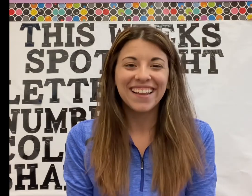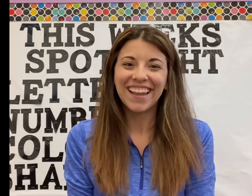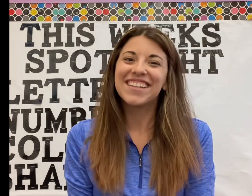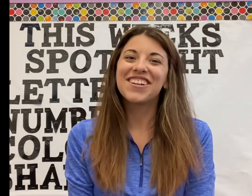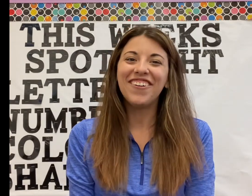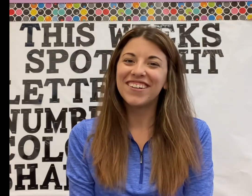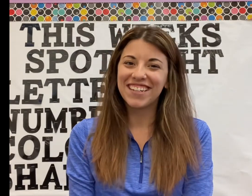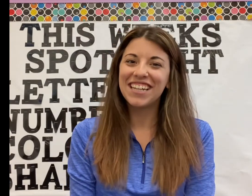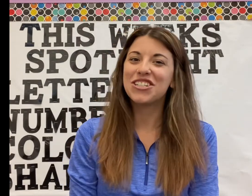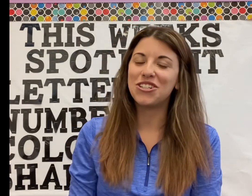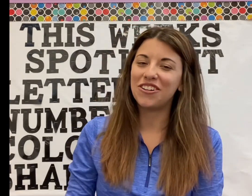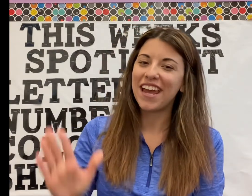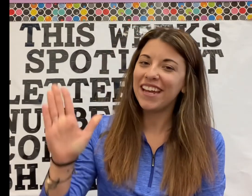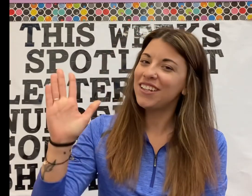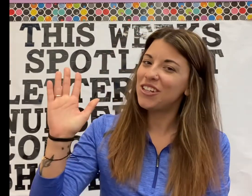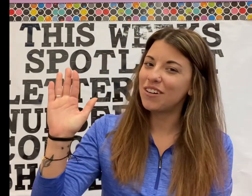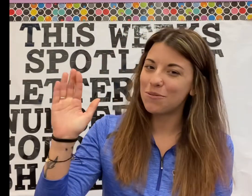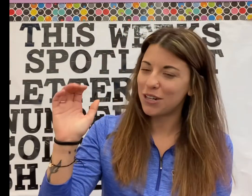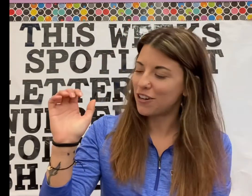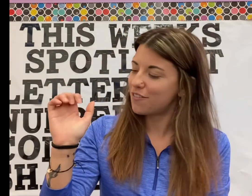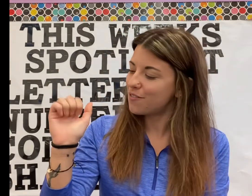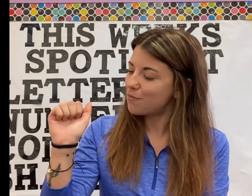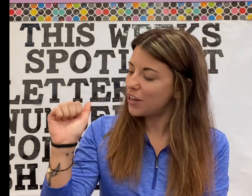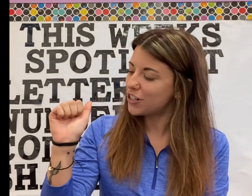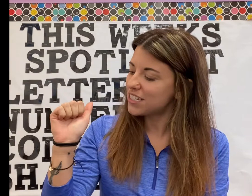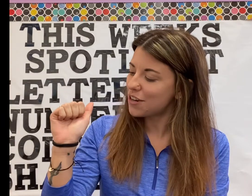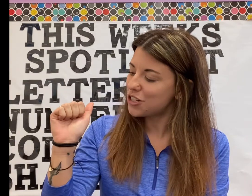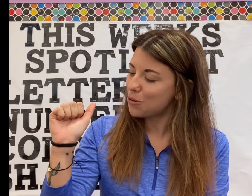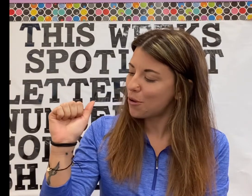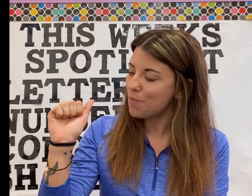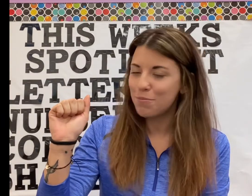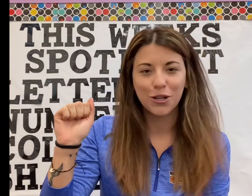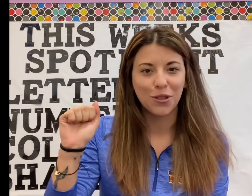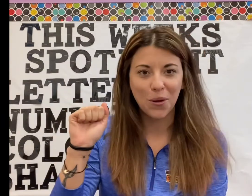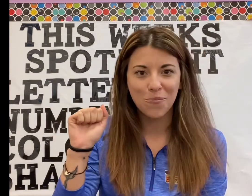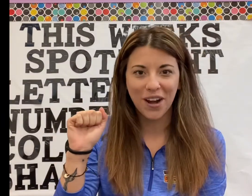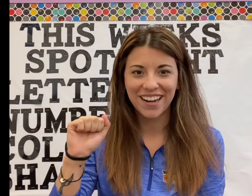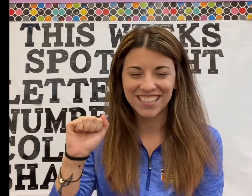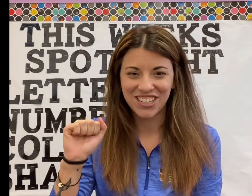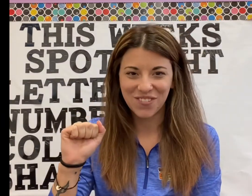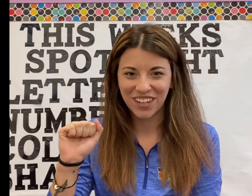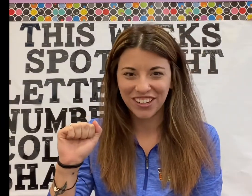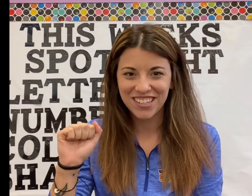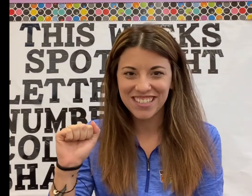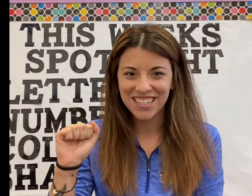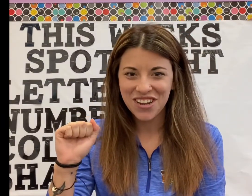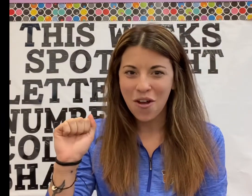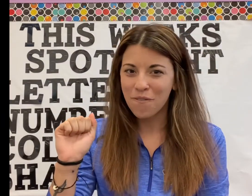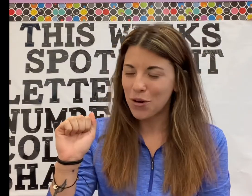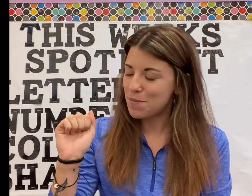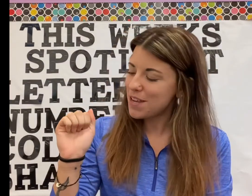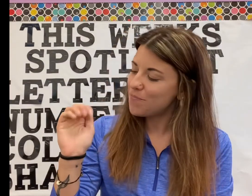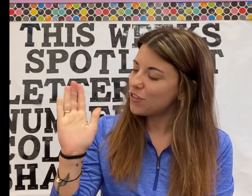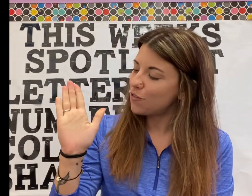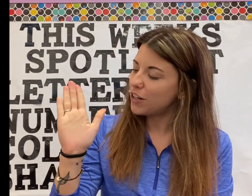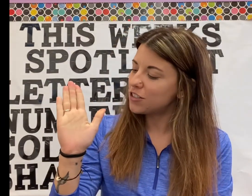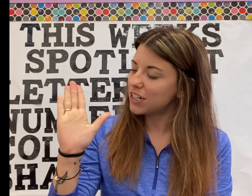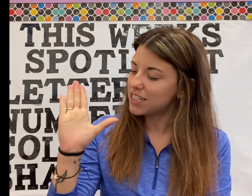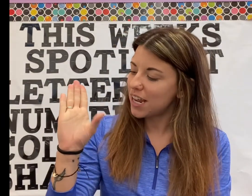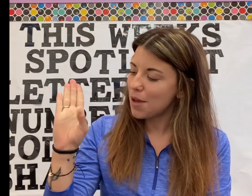Let's go! To do A, you want to bring your fingers down to your palm, put your thumb right next to your fingers. For B, your finger's gonna stay up